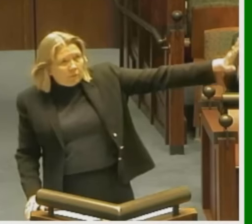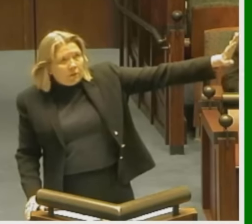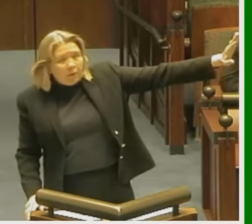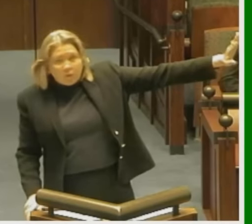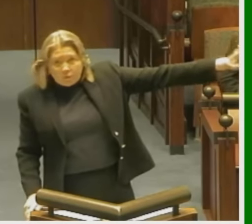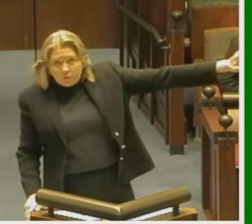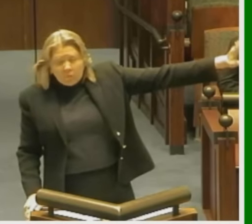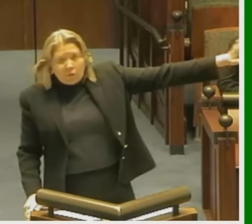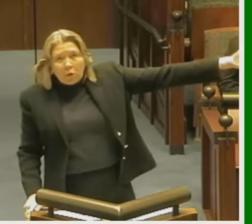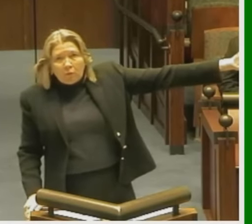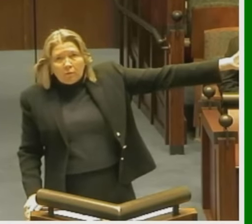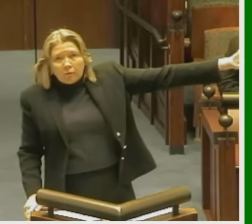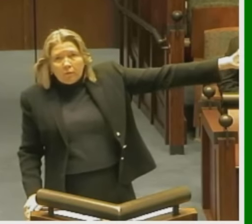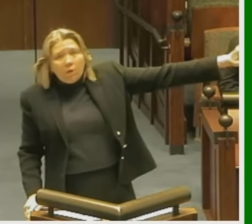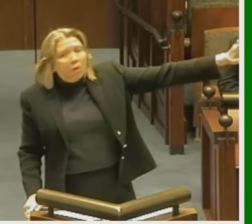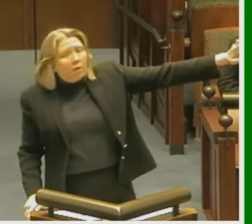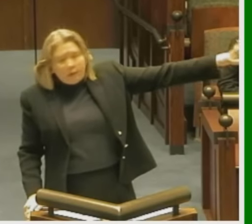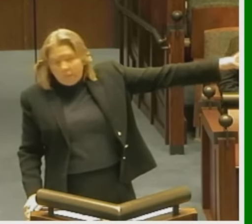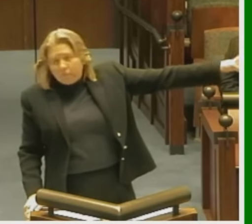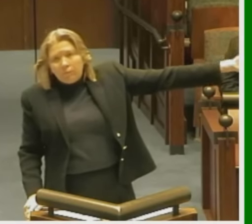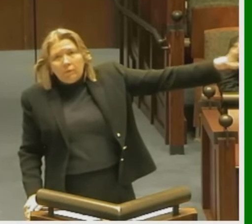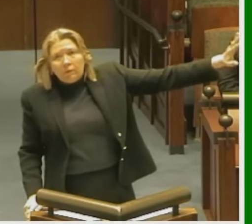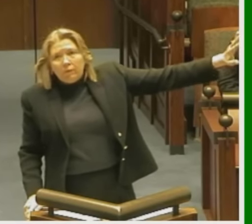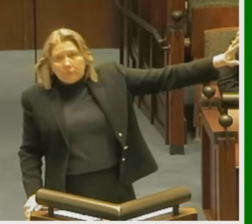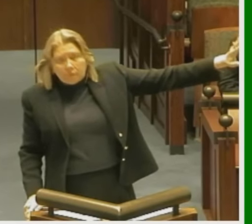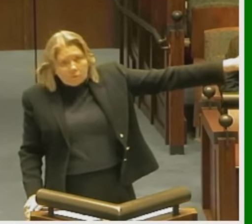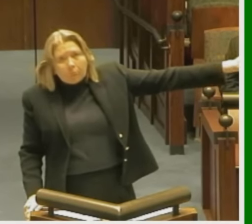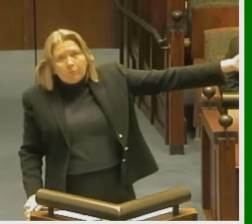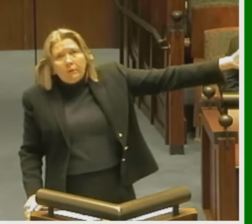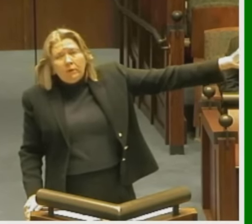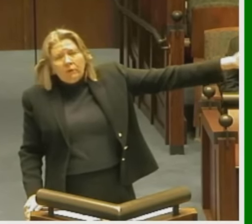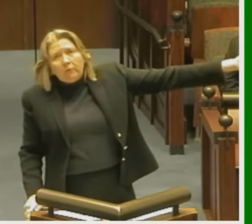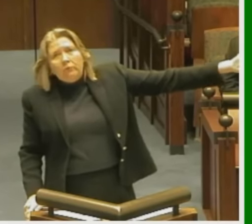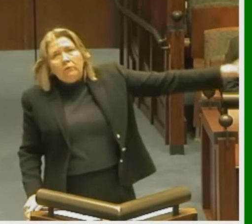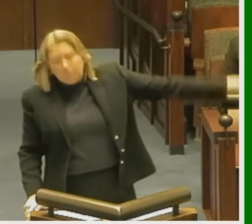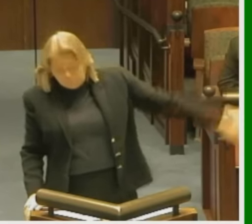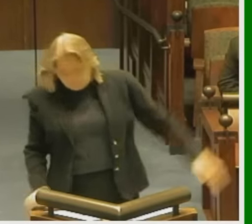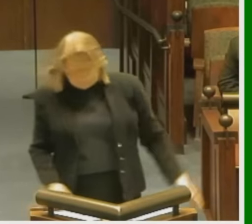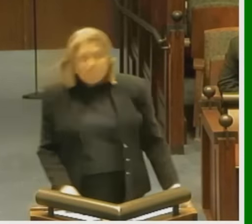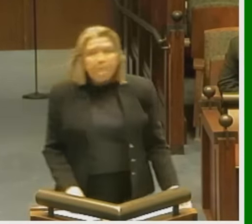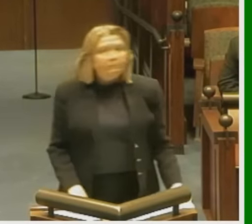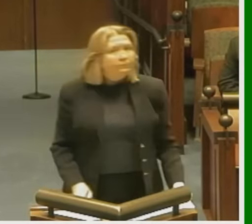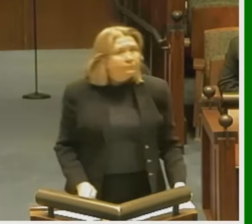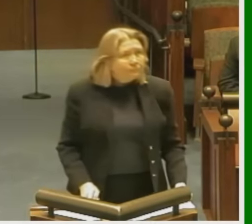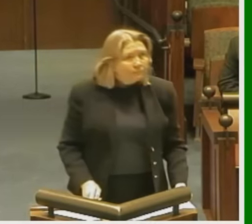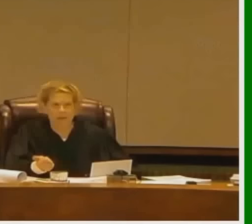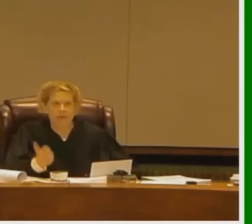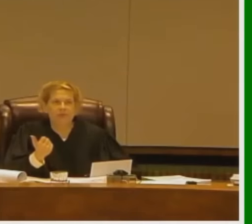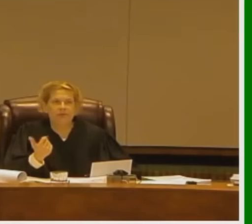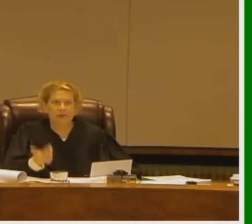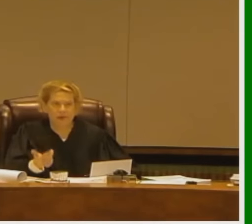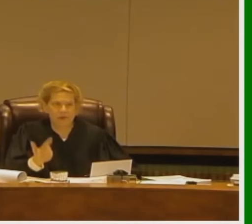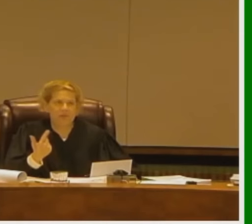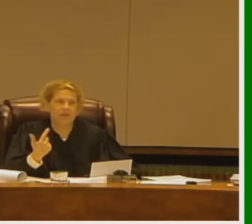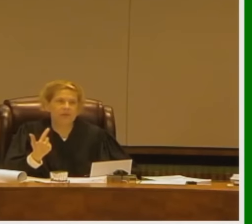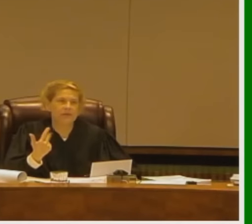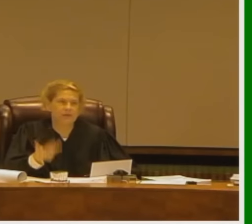adjustments, COLAs, are not in those laws. They're in a separate statutory scheme. You're saying the accidental death benefit, death benefit, the